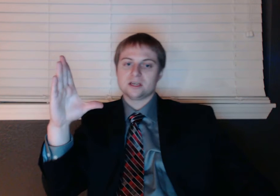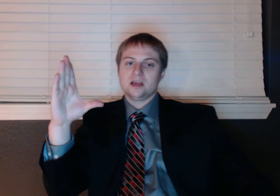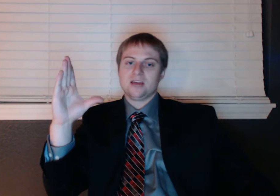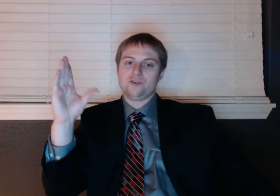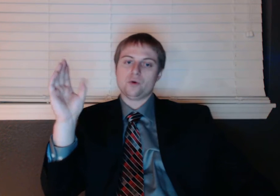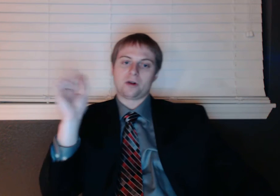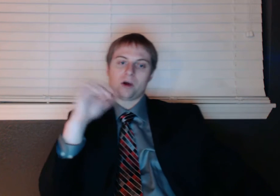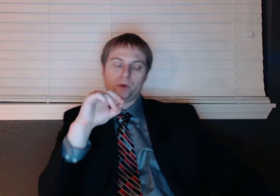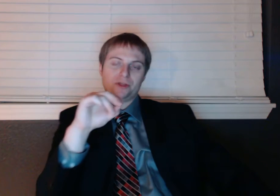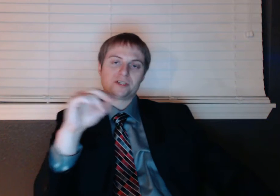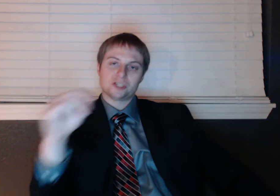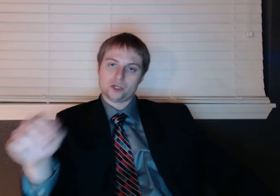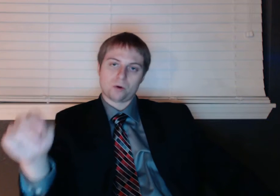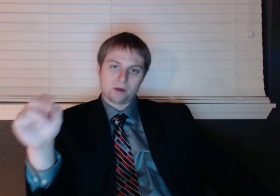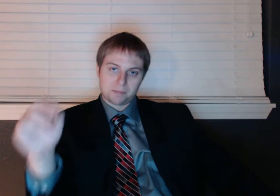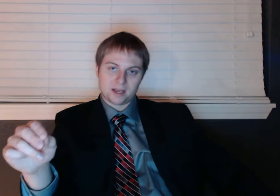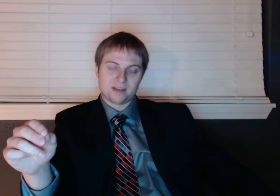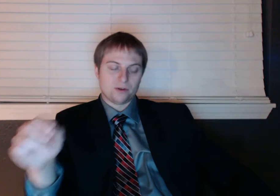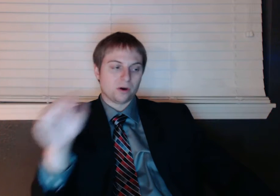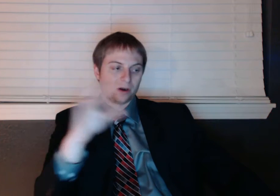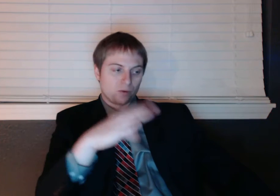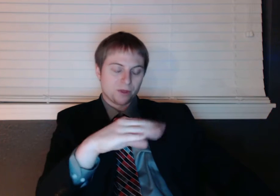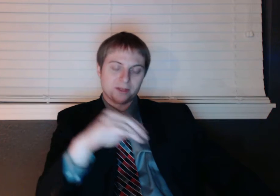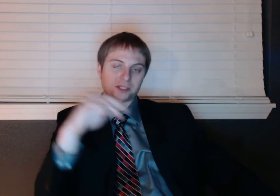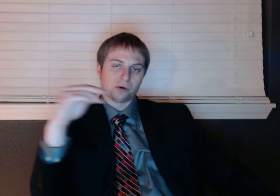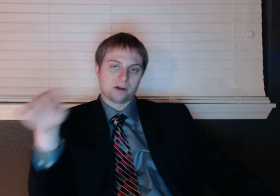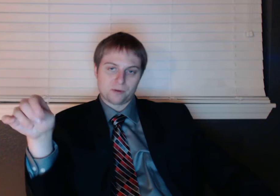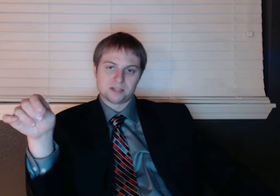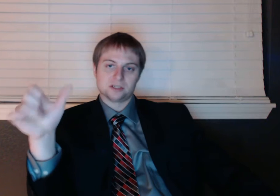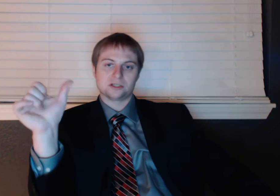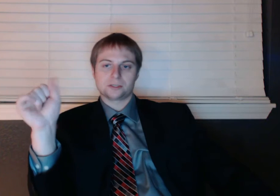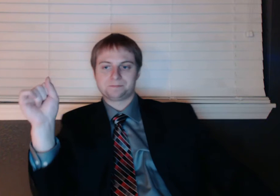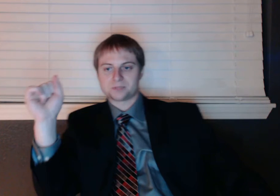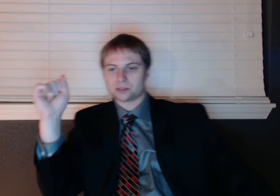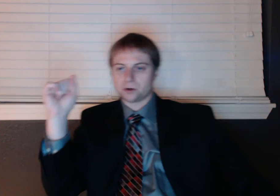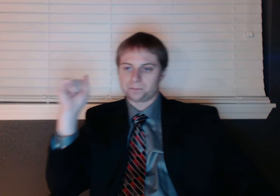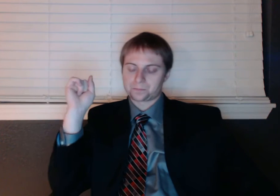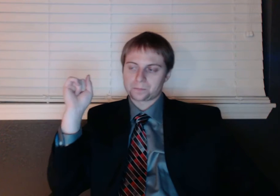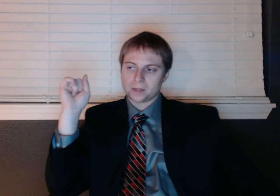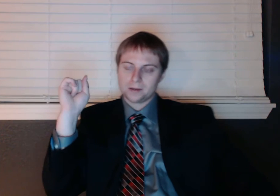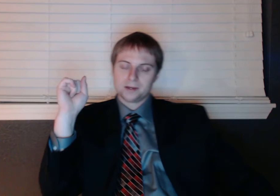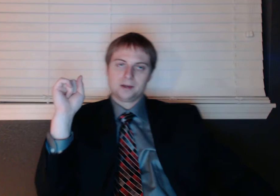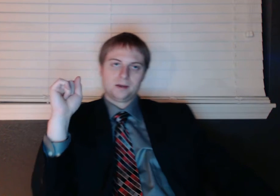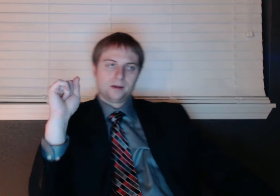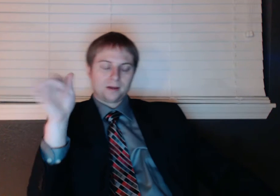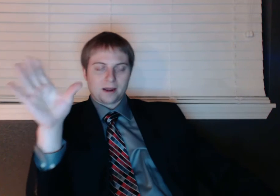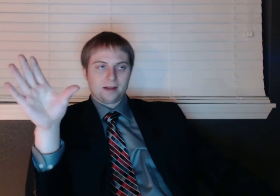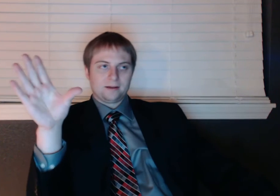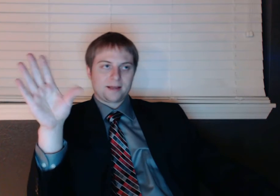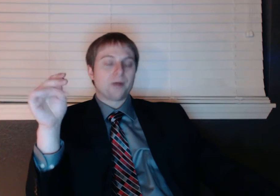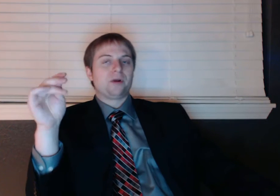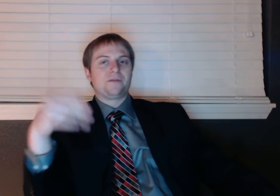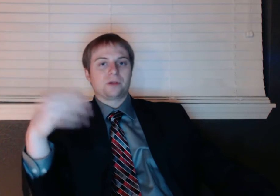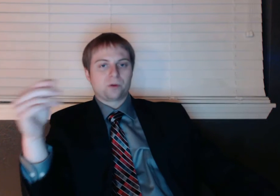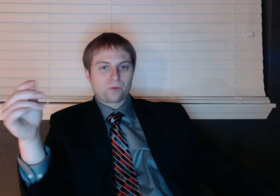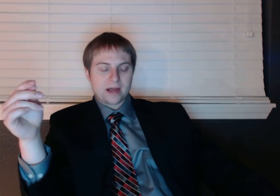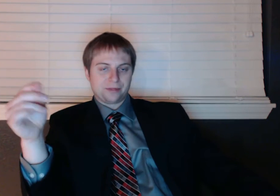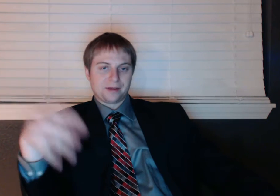if you are not with us, you are a bigot. you are not with us, you are a racist. So, all right. I kind of went off on a little rant